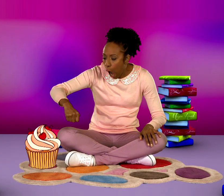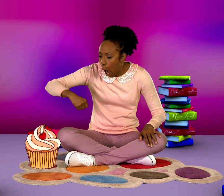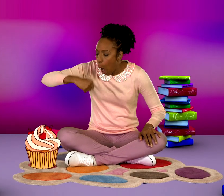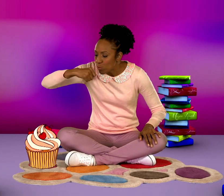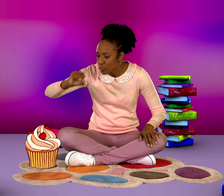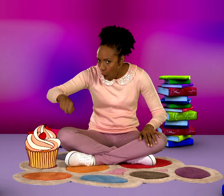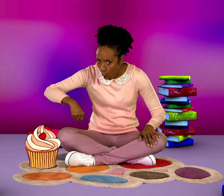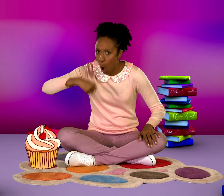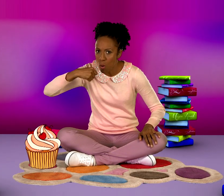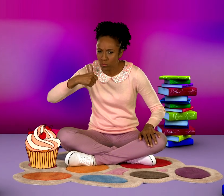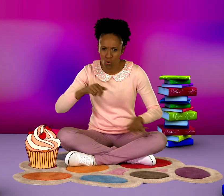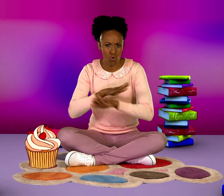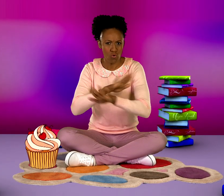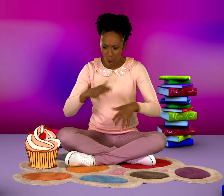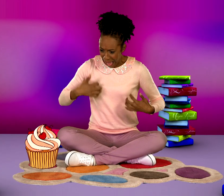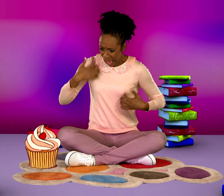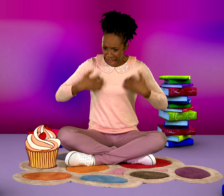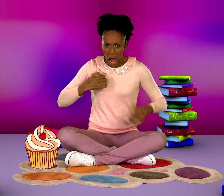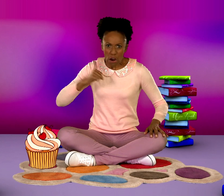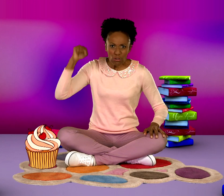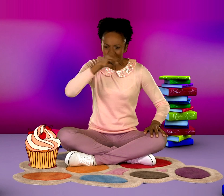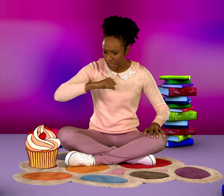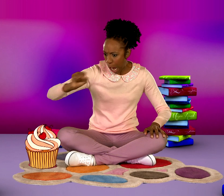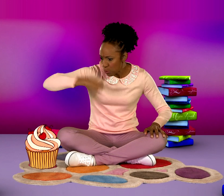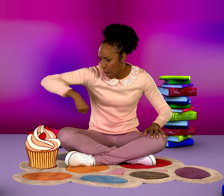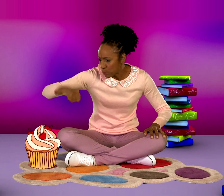It's best not to be greedy And messy with your food Like the girl in the poem